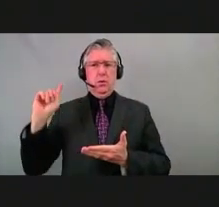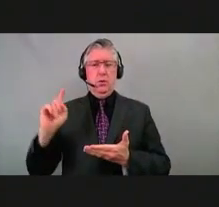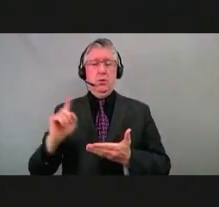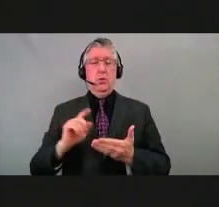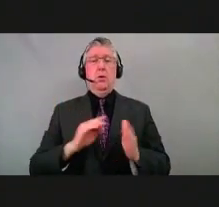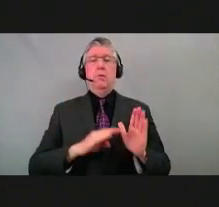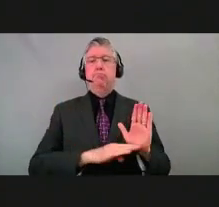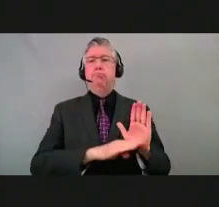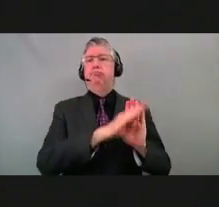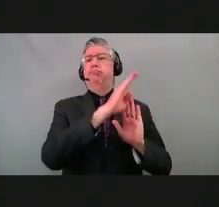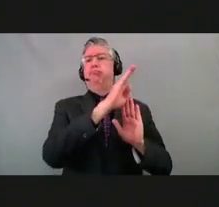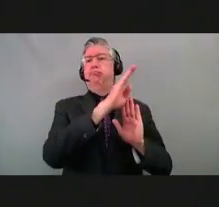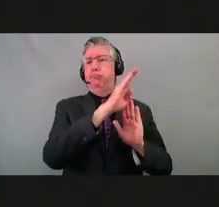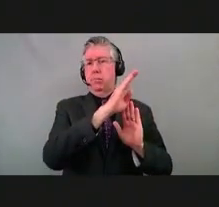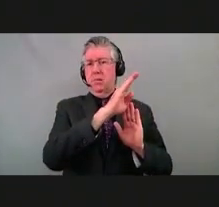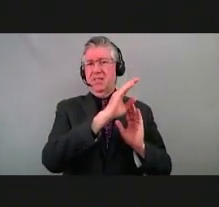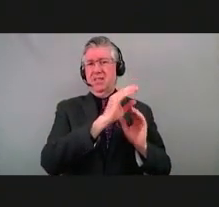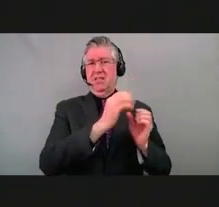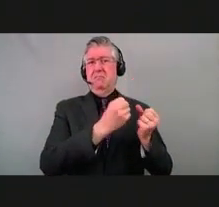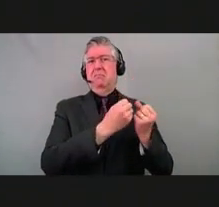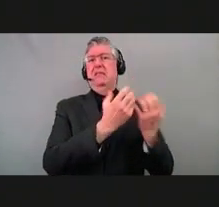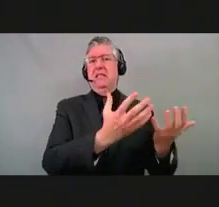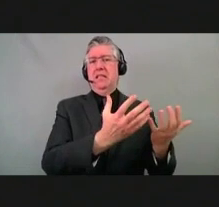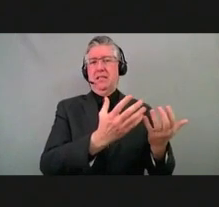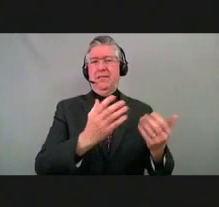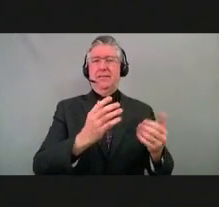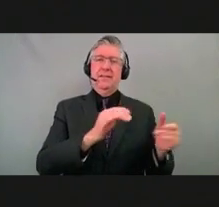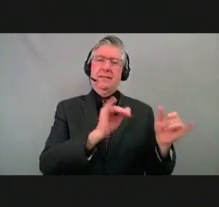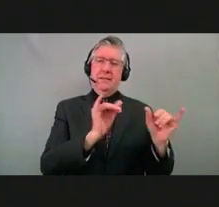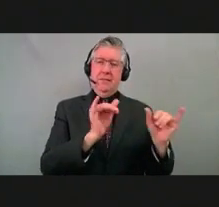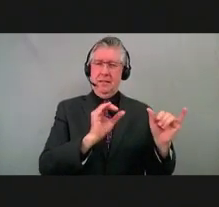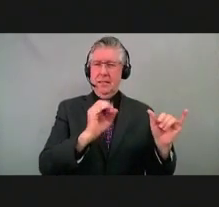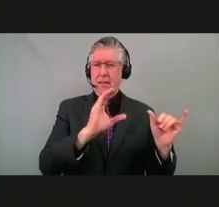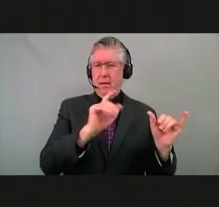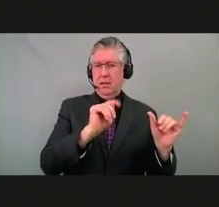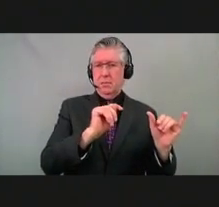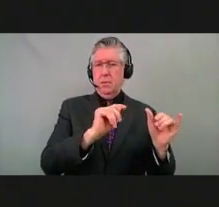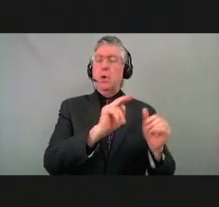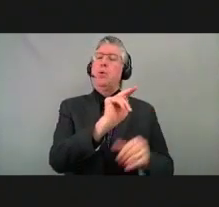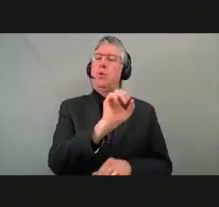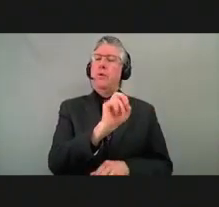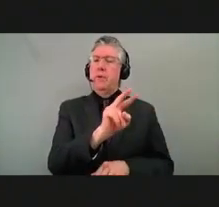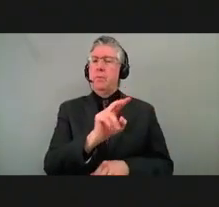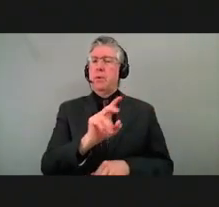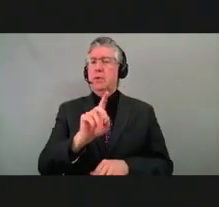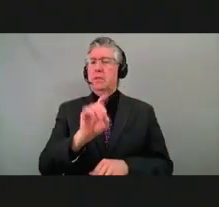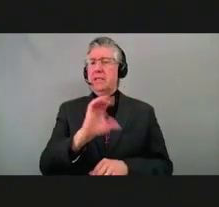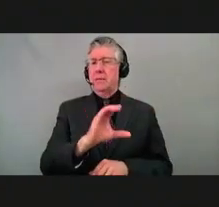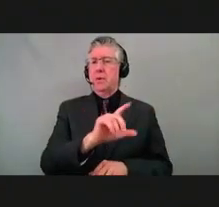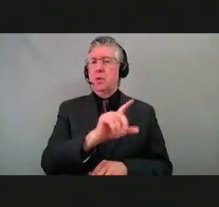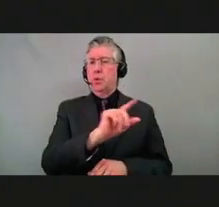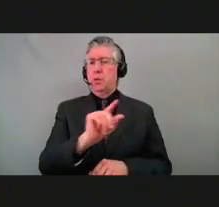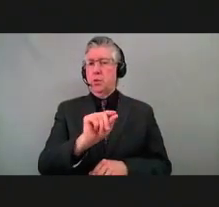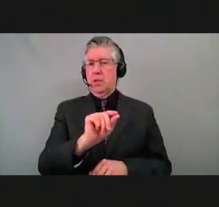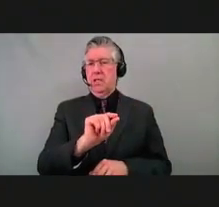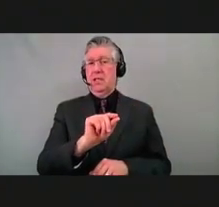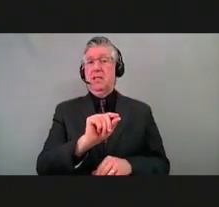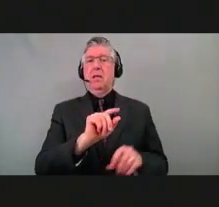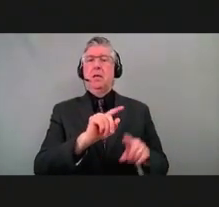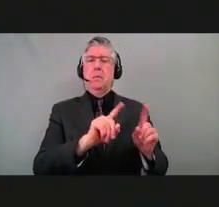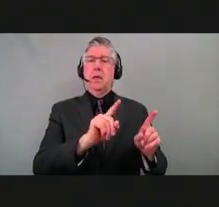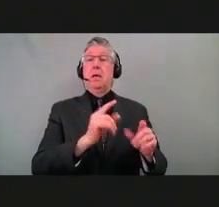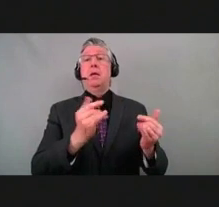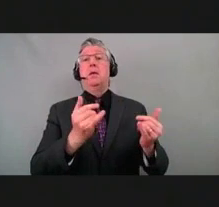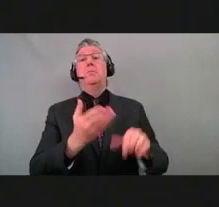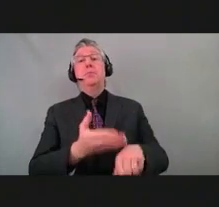that level we had seen during October and November, sorry, November and December of 2020. But again, substantial improvements made.